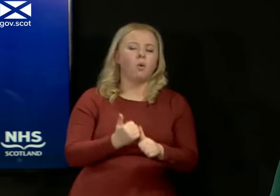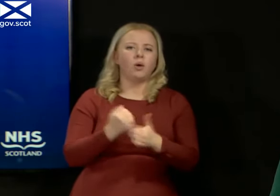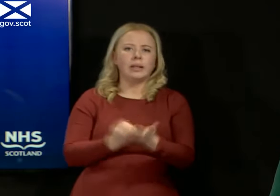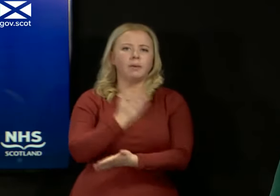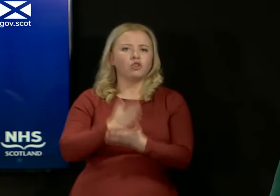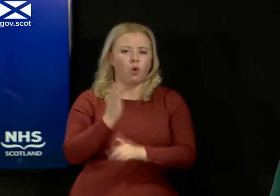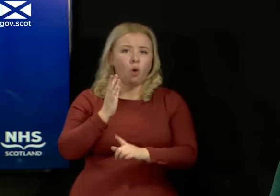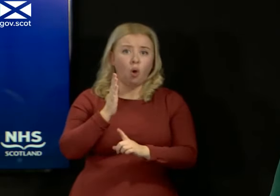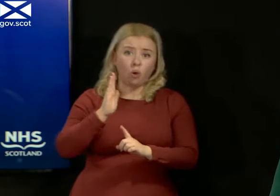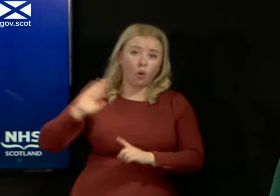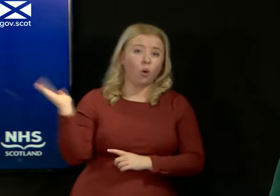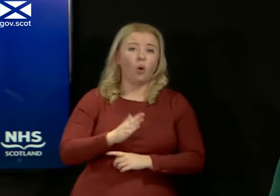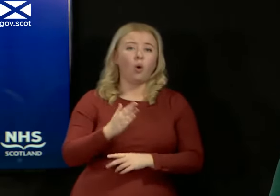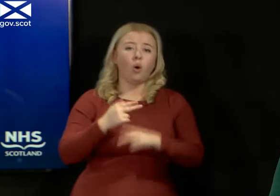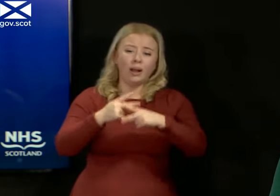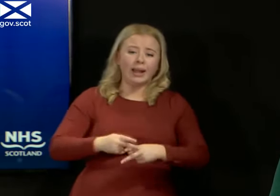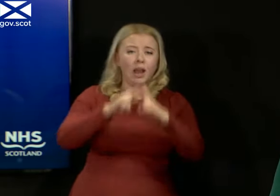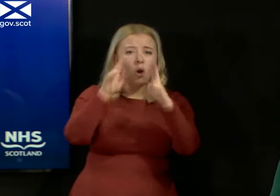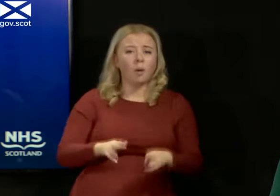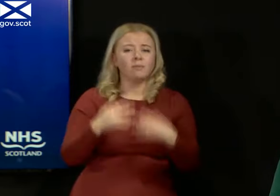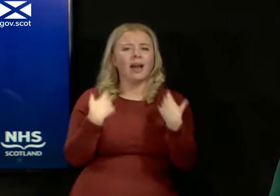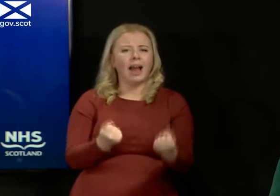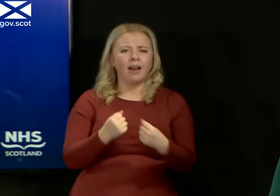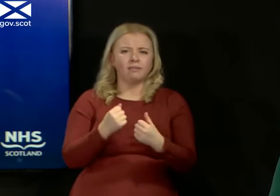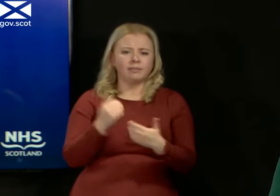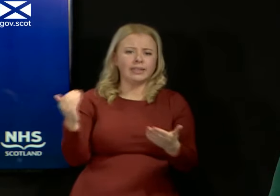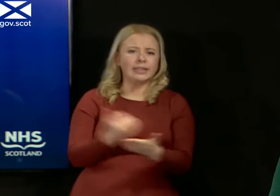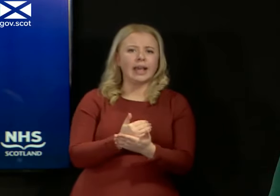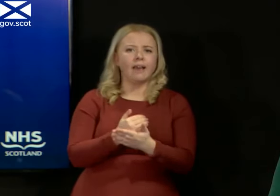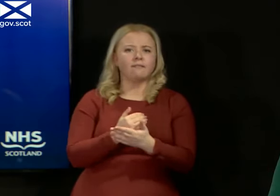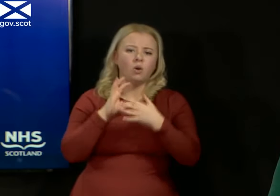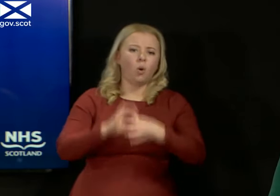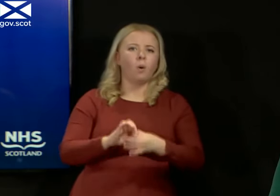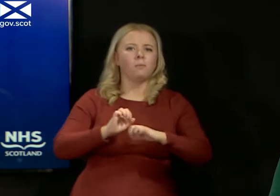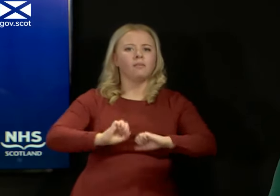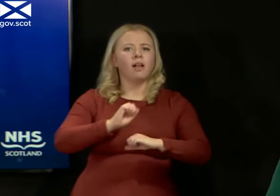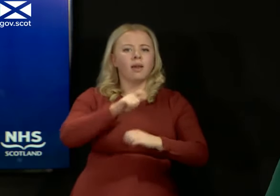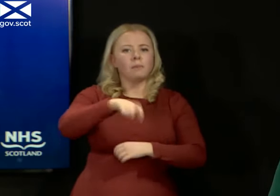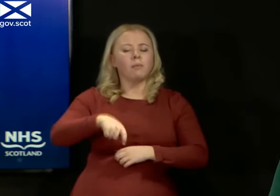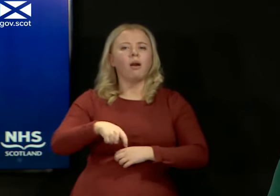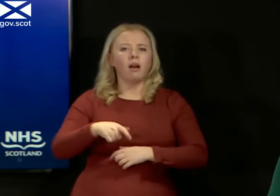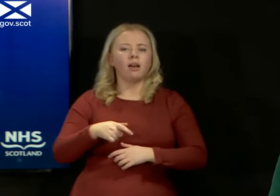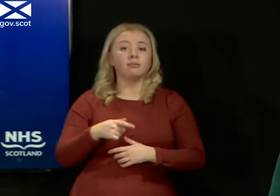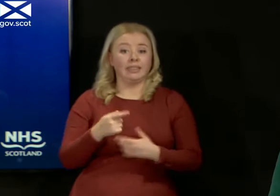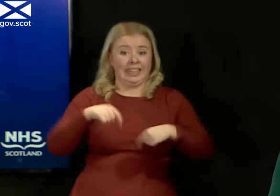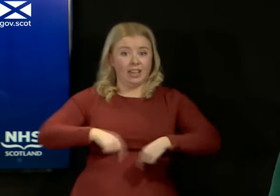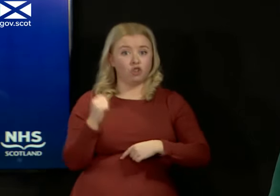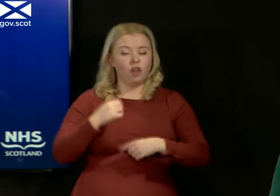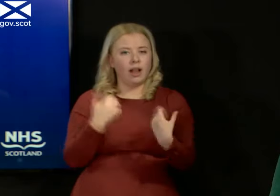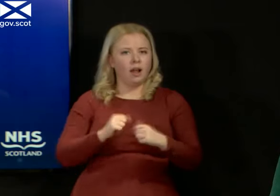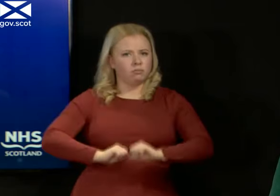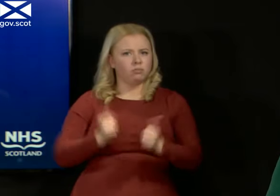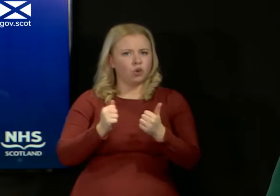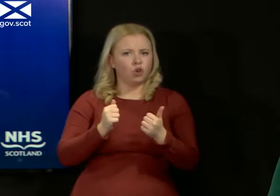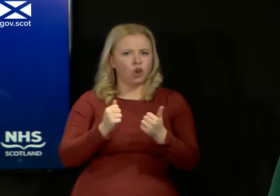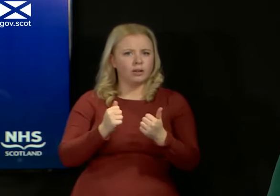ensure that all care homes provide a safe home for their residents. We have in Scotland a robust inspection regime